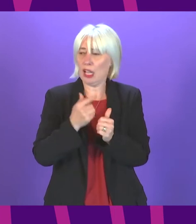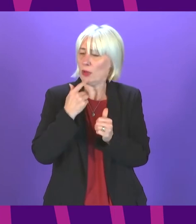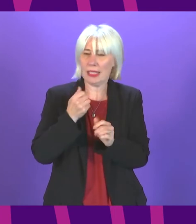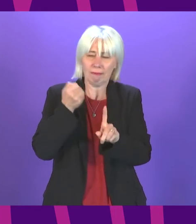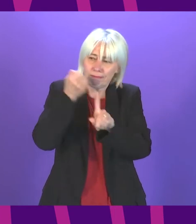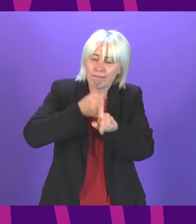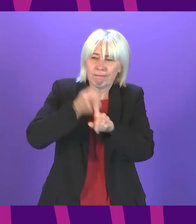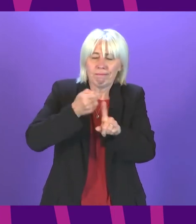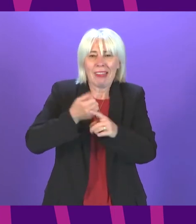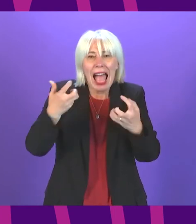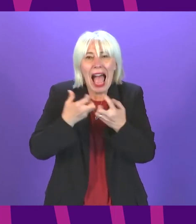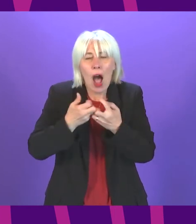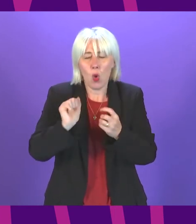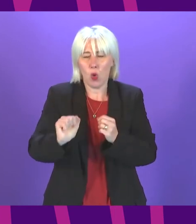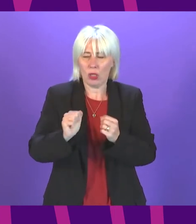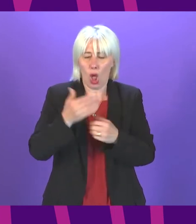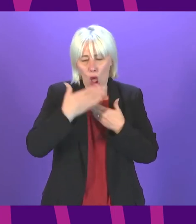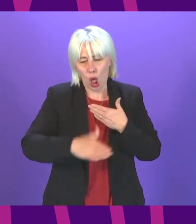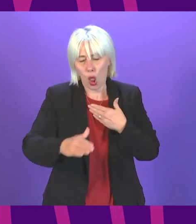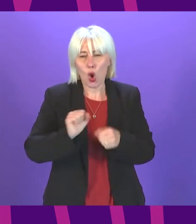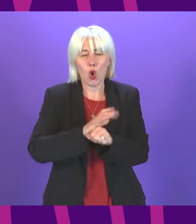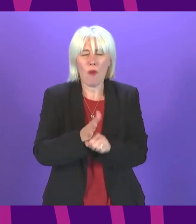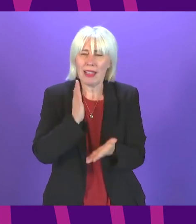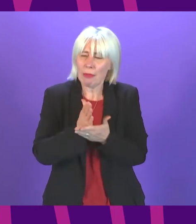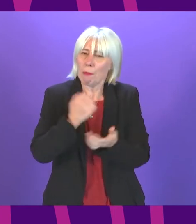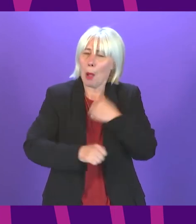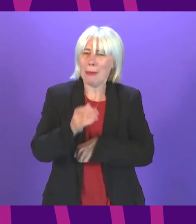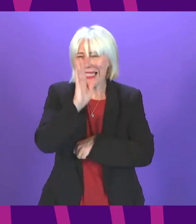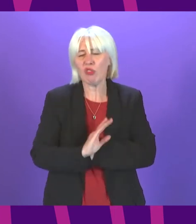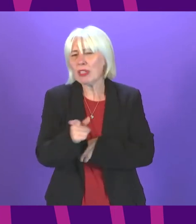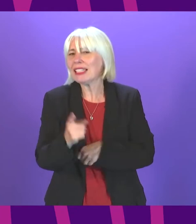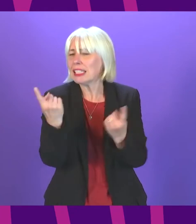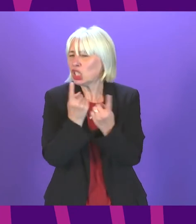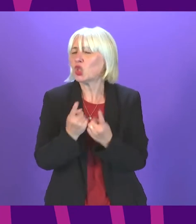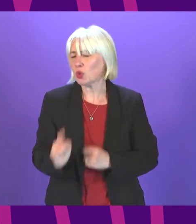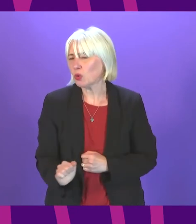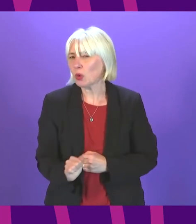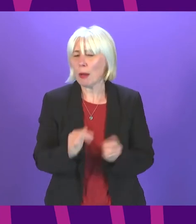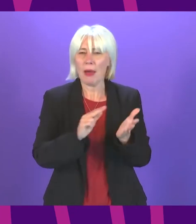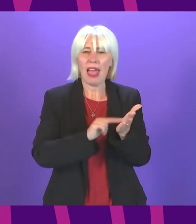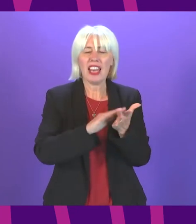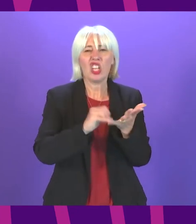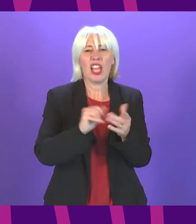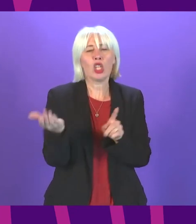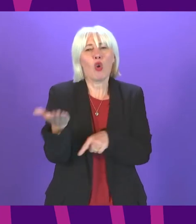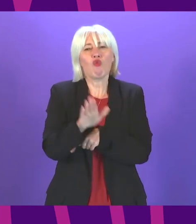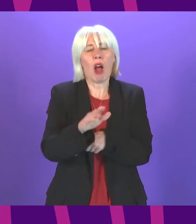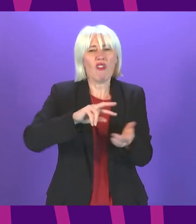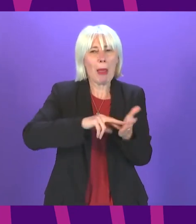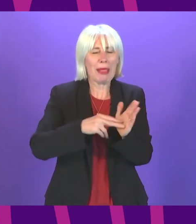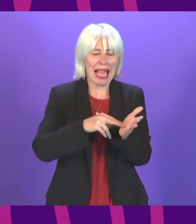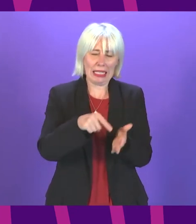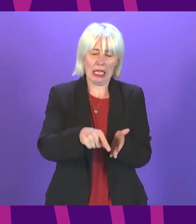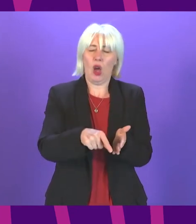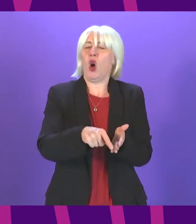government treat long COVID with the seriousness it deserves however if the NHS recovery plan is anything to go by